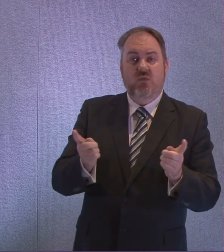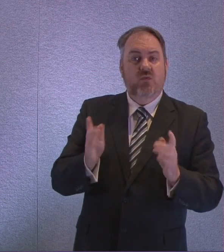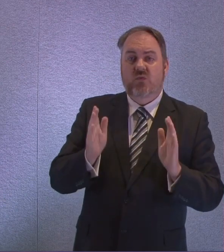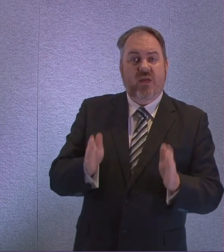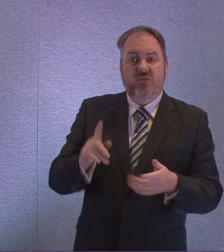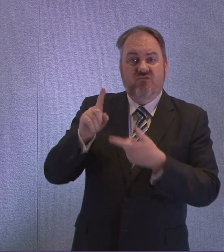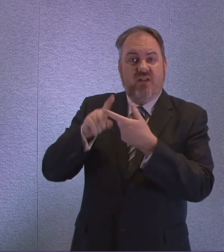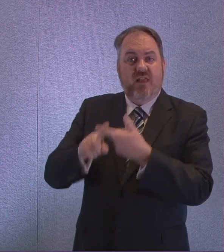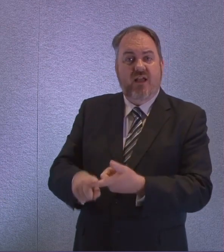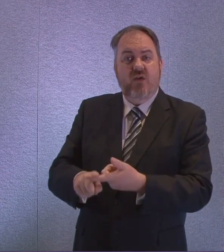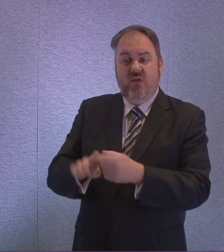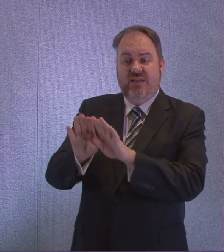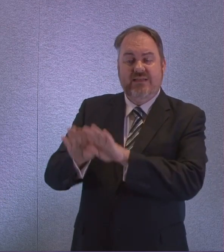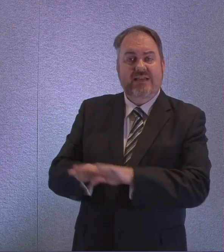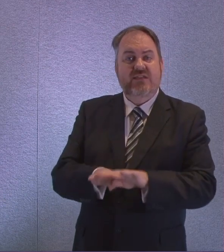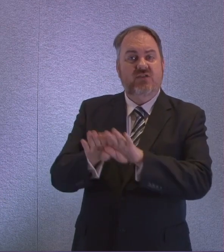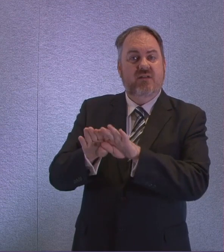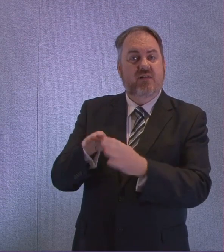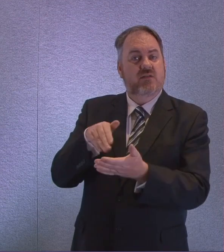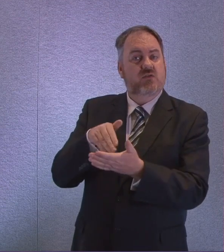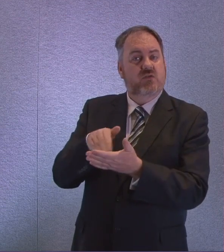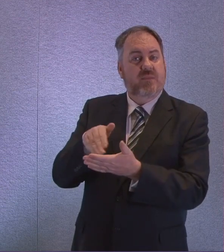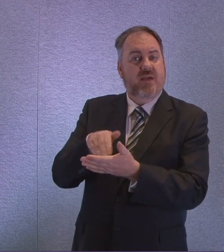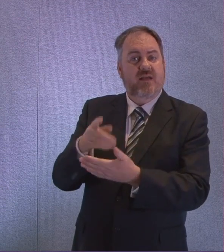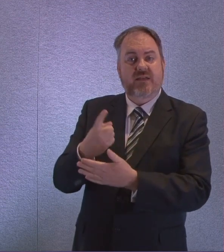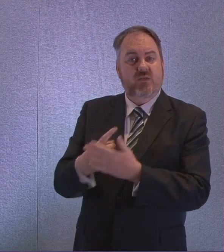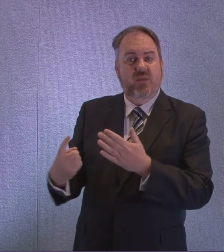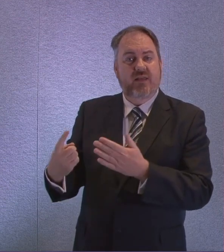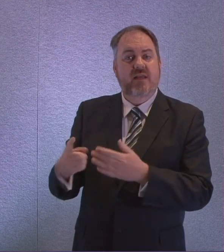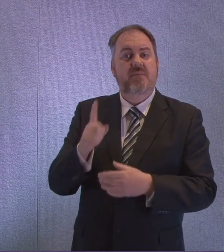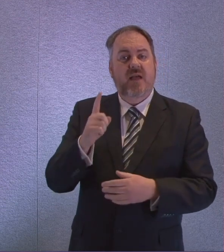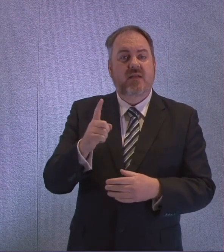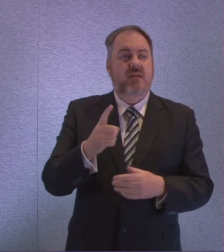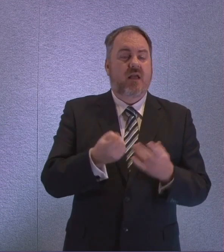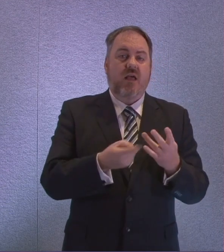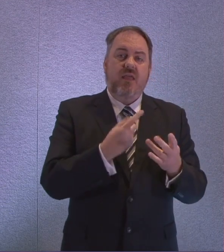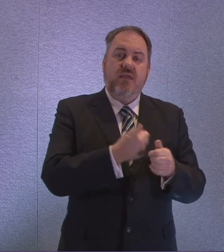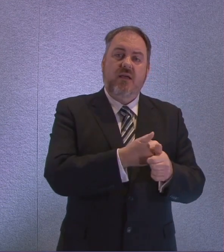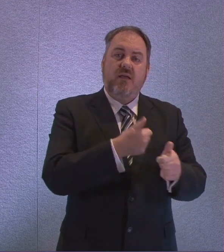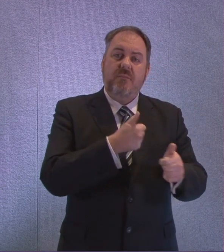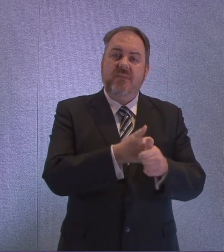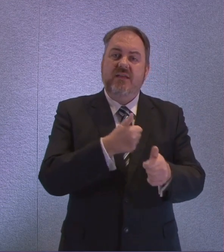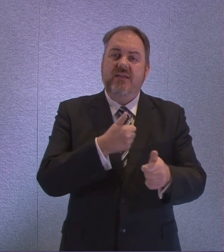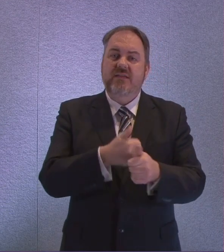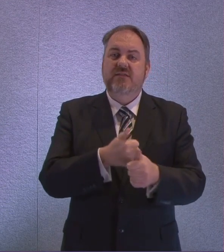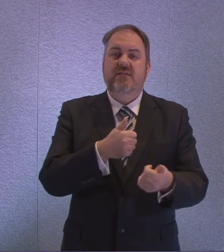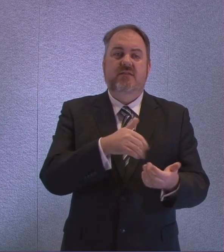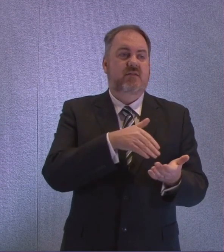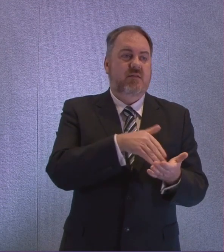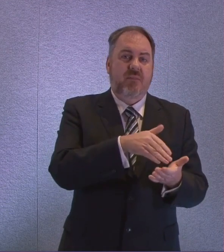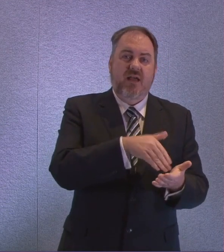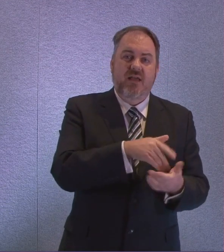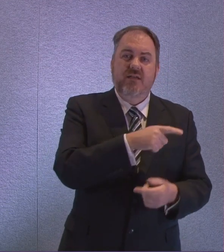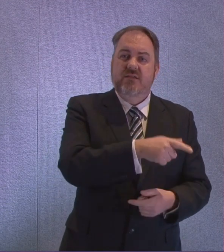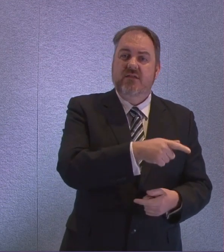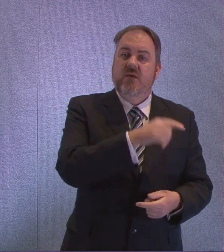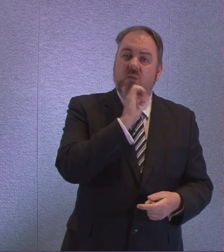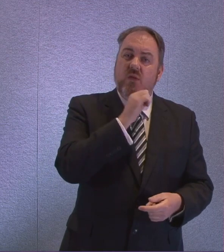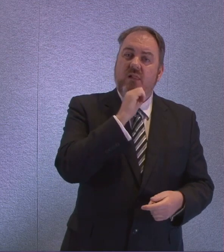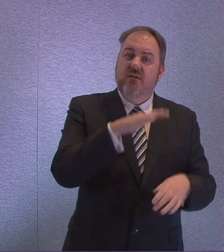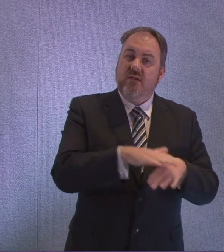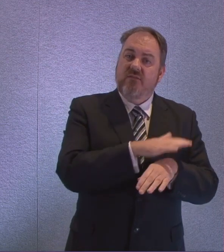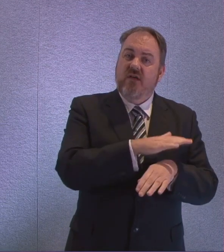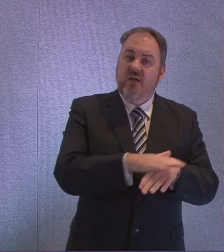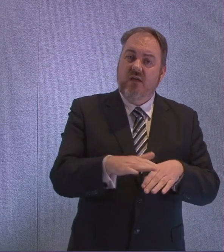national contract that is in place with breaks and bid food will mean that people get these food boxes delivered free of charge if they